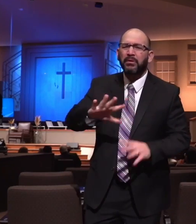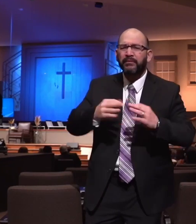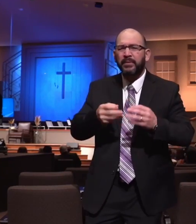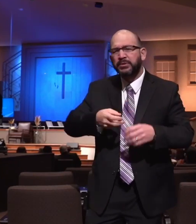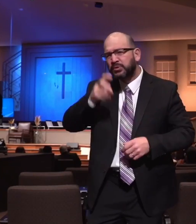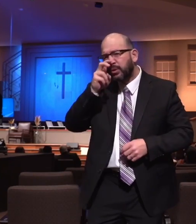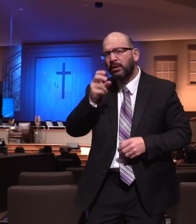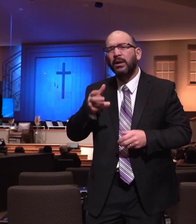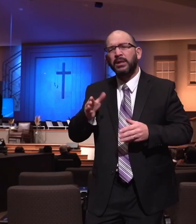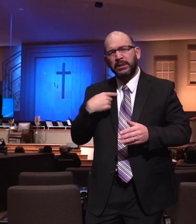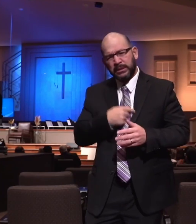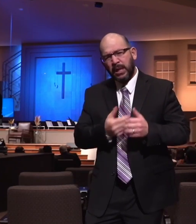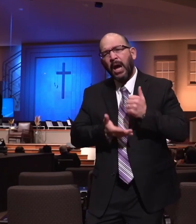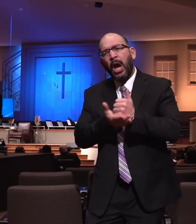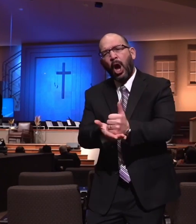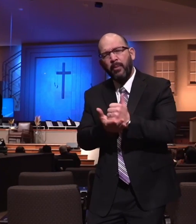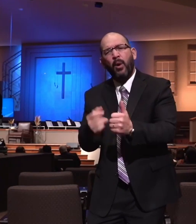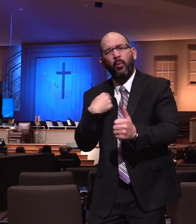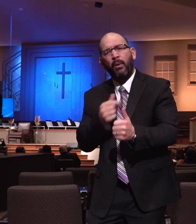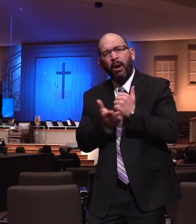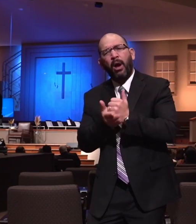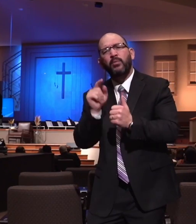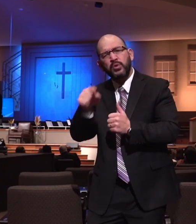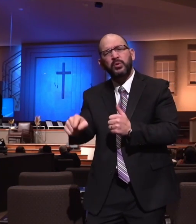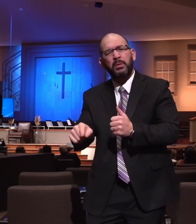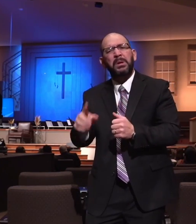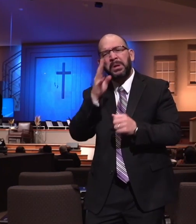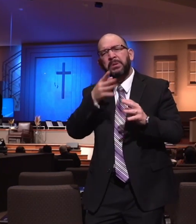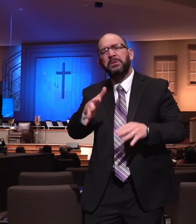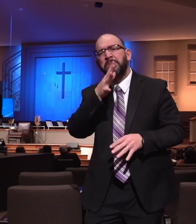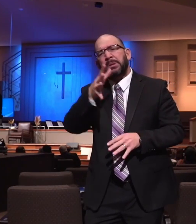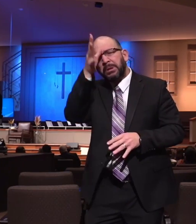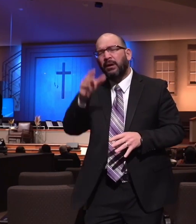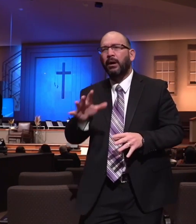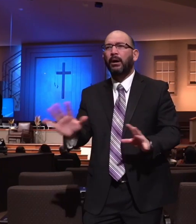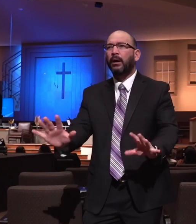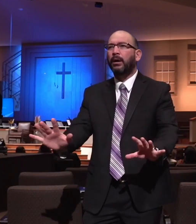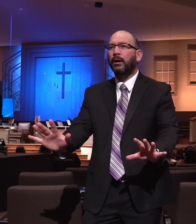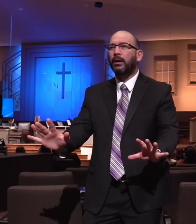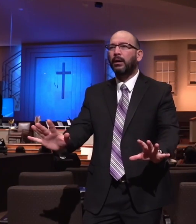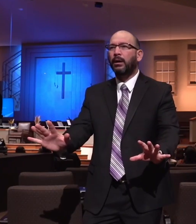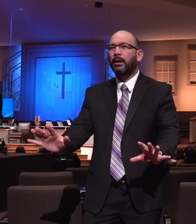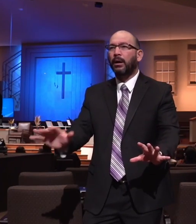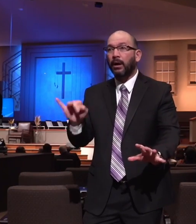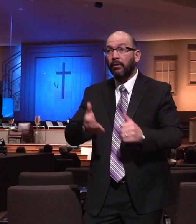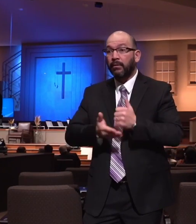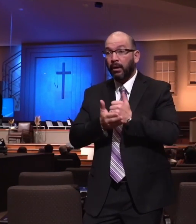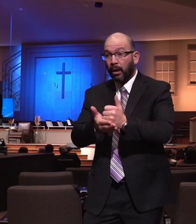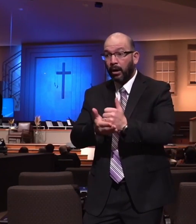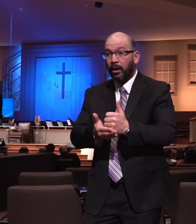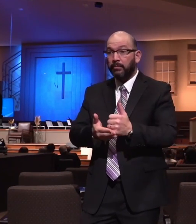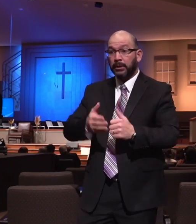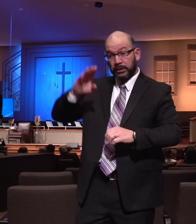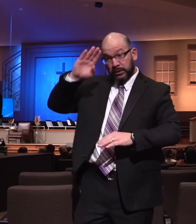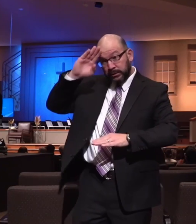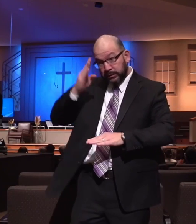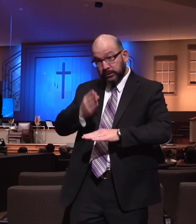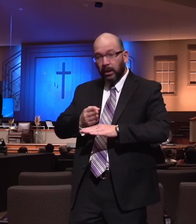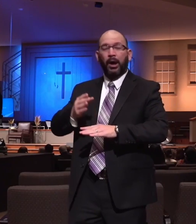let us help you. And we'll kind of help take care of you. And what I'm trying to say is, listen, if you're helping another child or having them stay at your house or